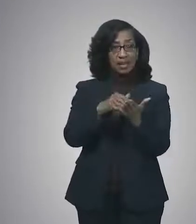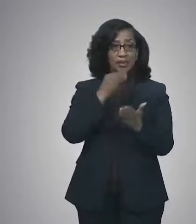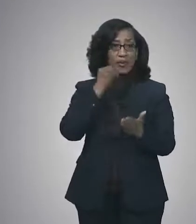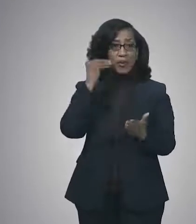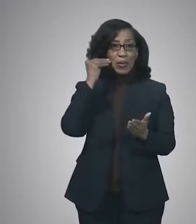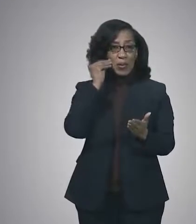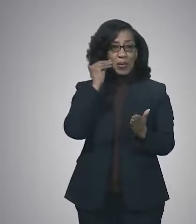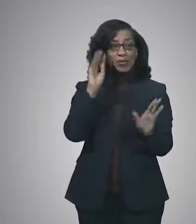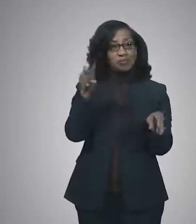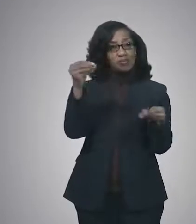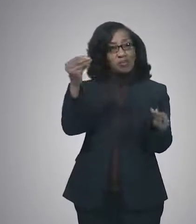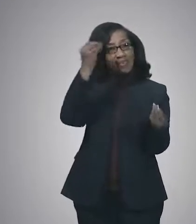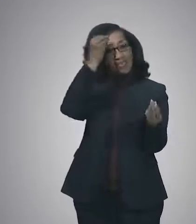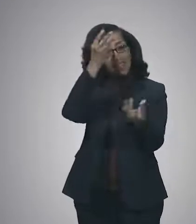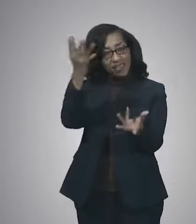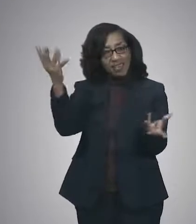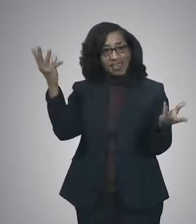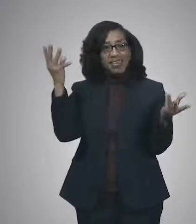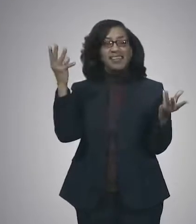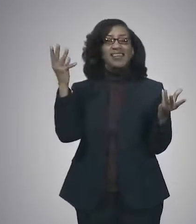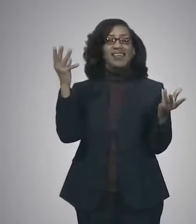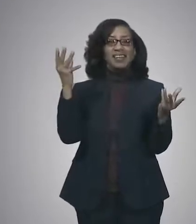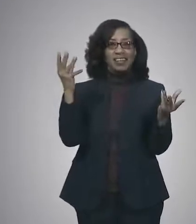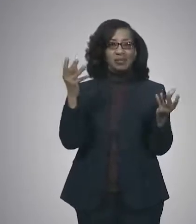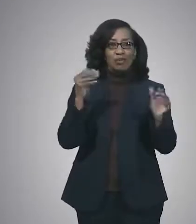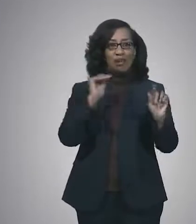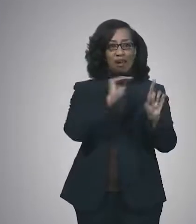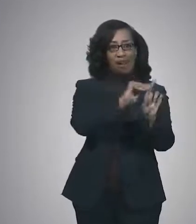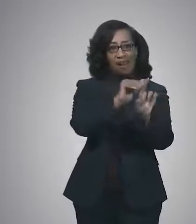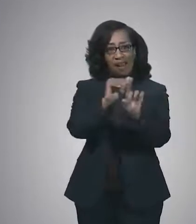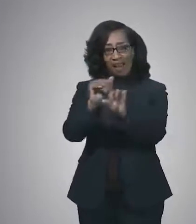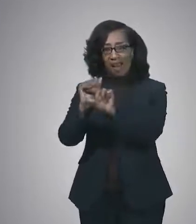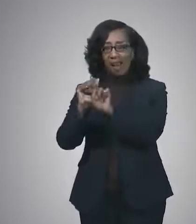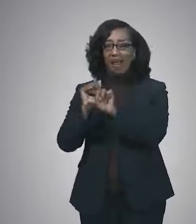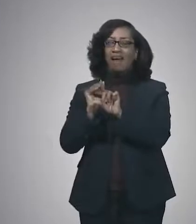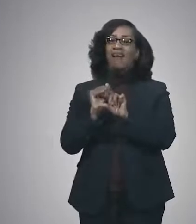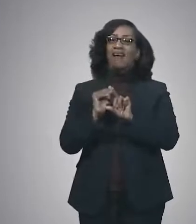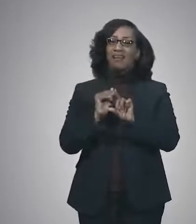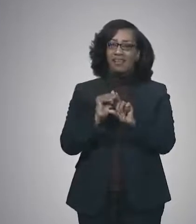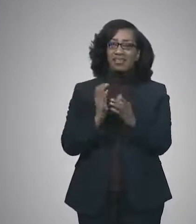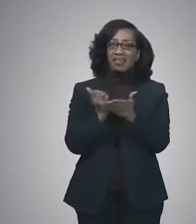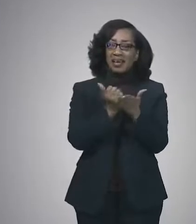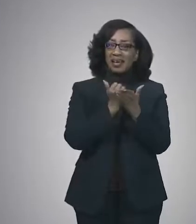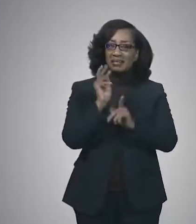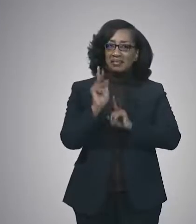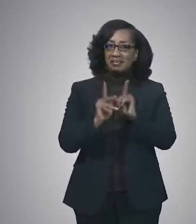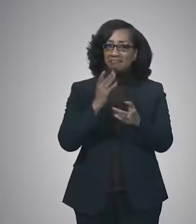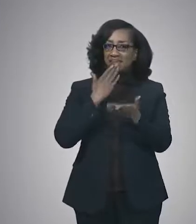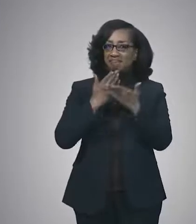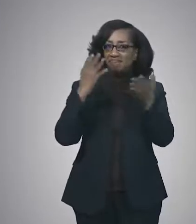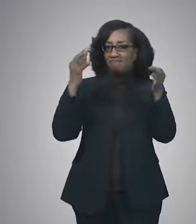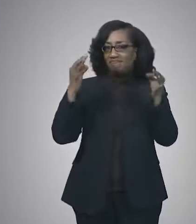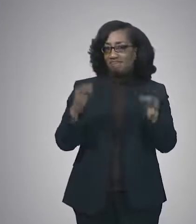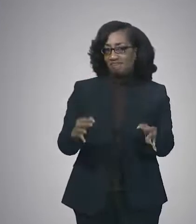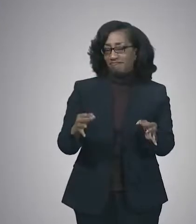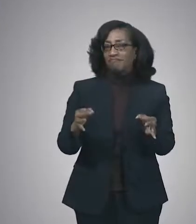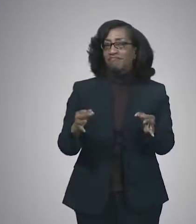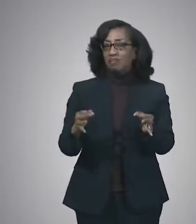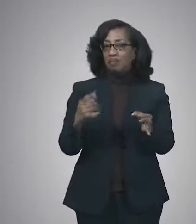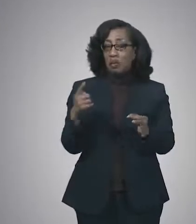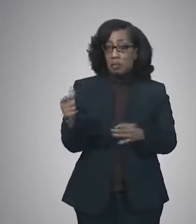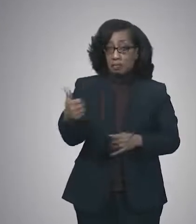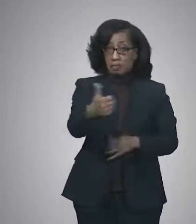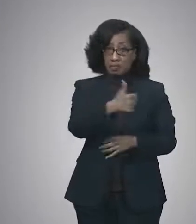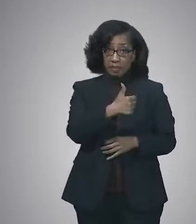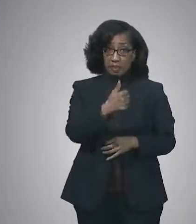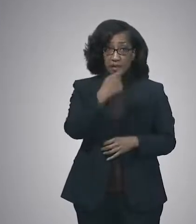information, I think we're getting information out to everybody where and when they need it so that they can make the right decision for themselves